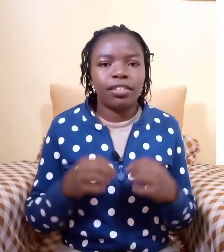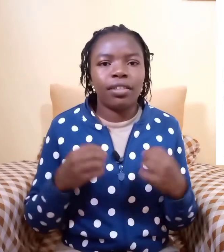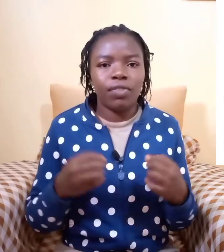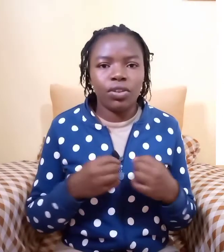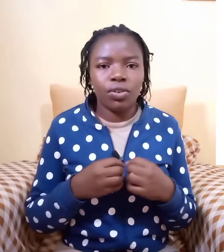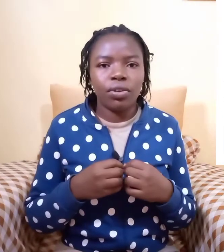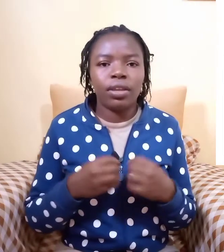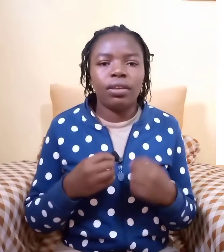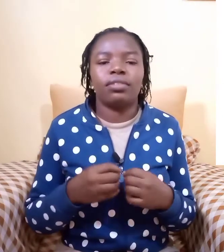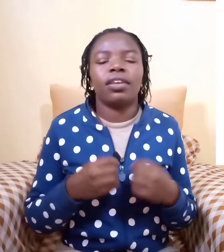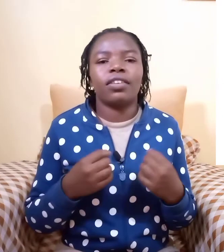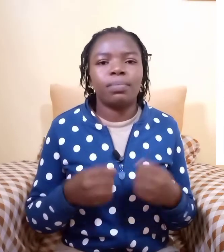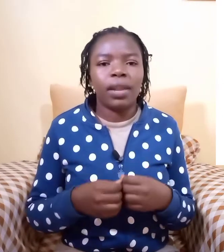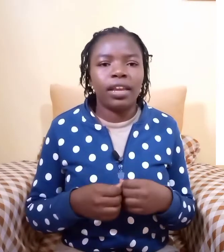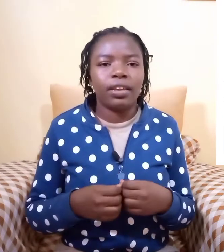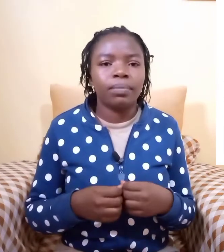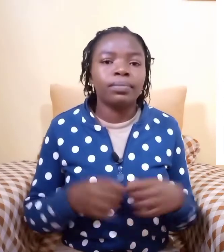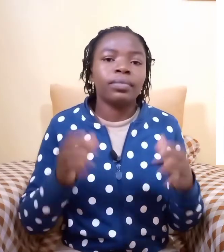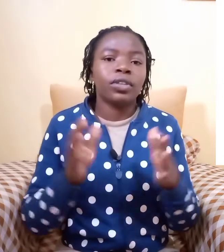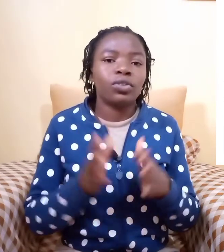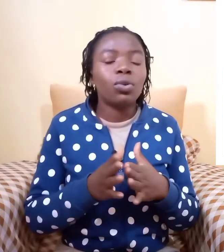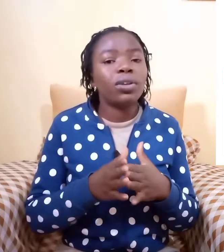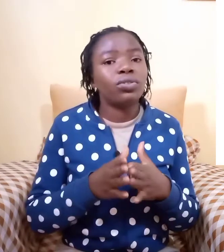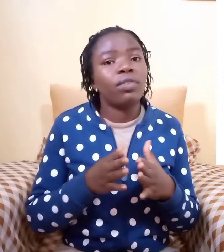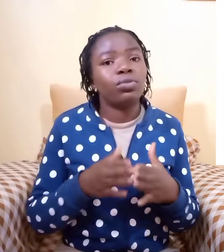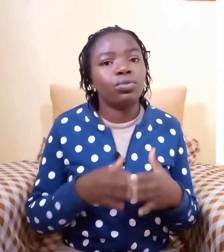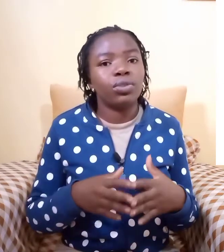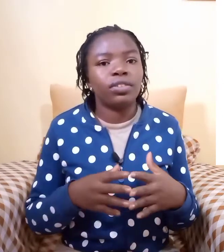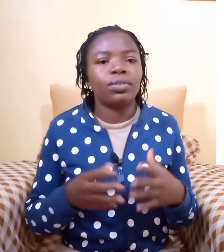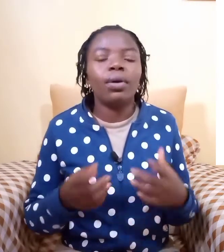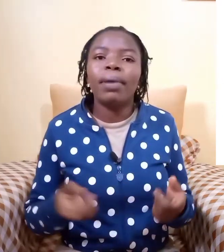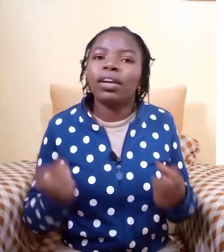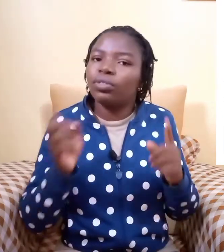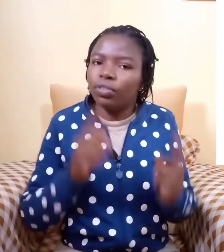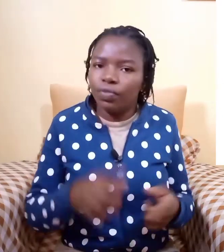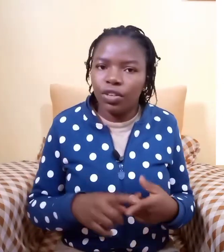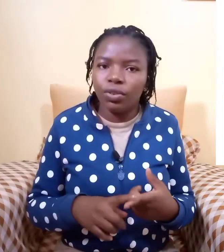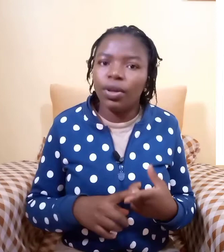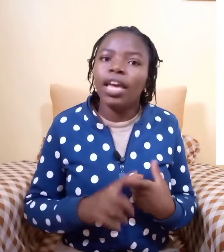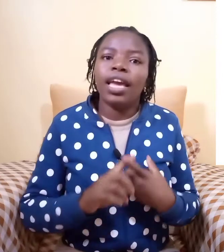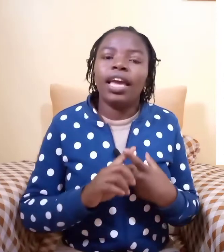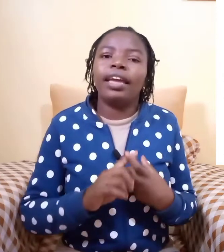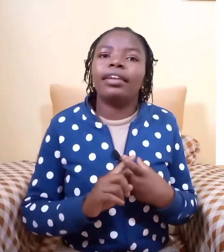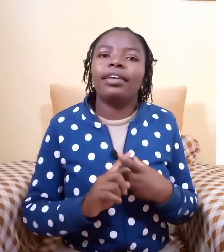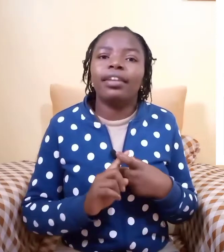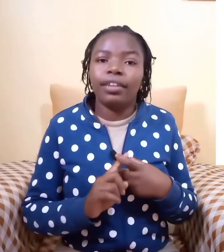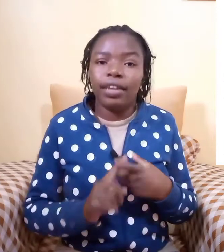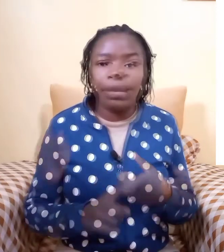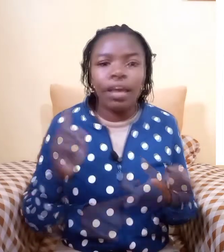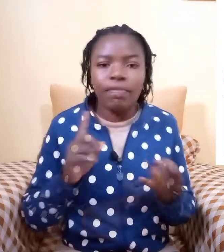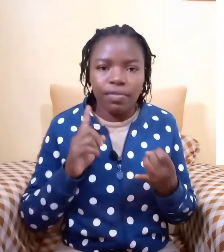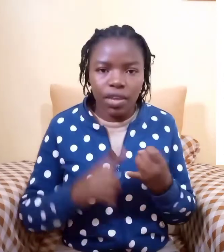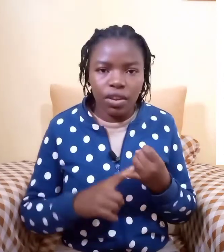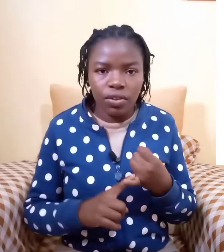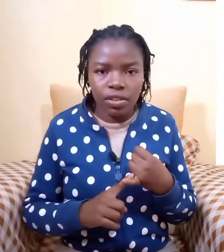the video is explaining so what you have to do is go back to the video and rename the videos